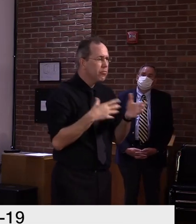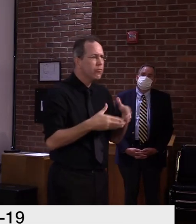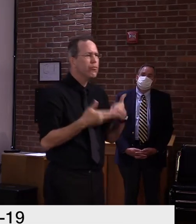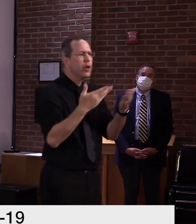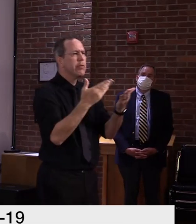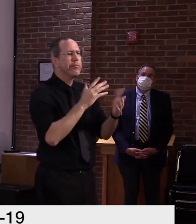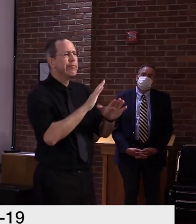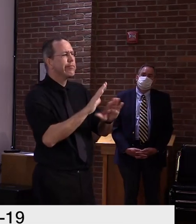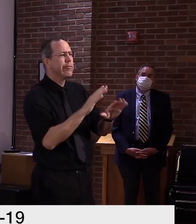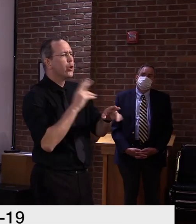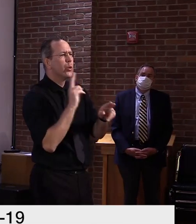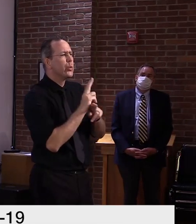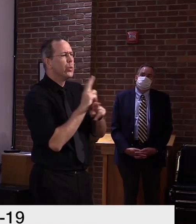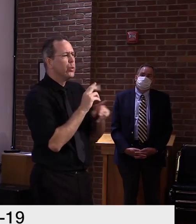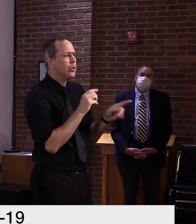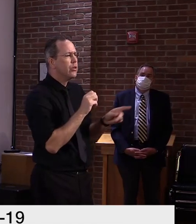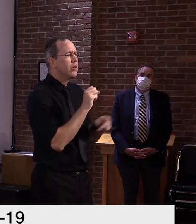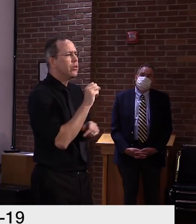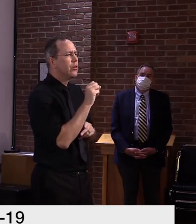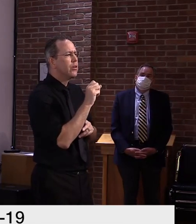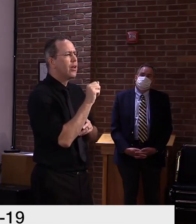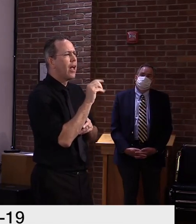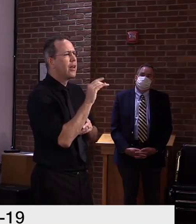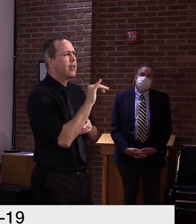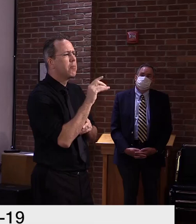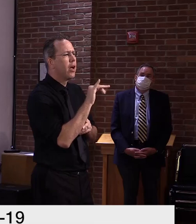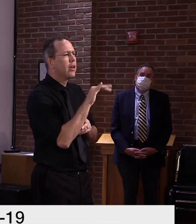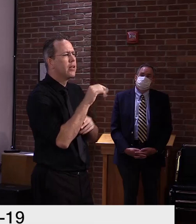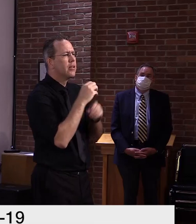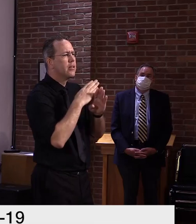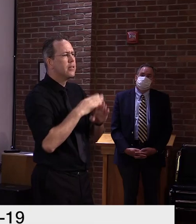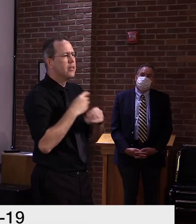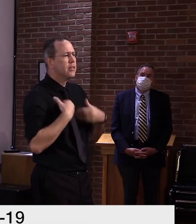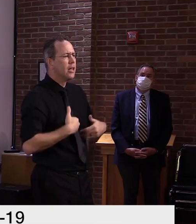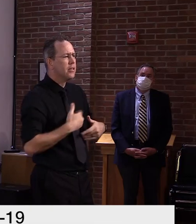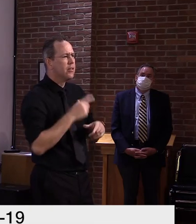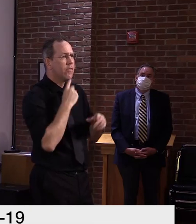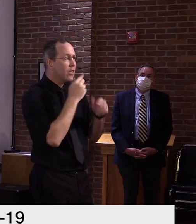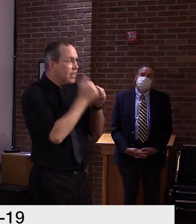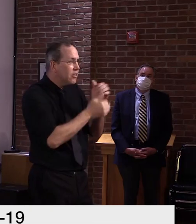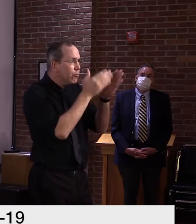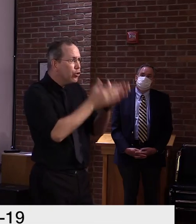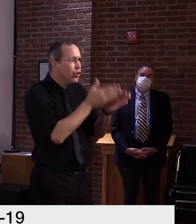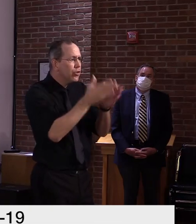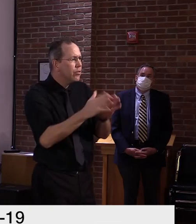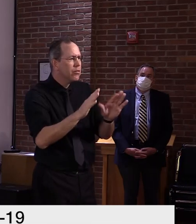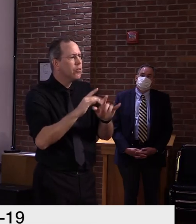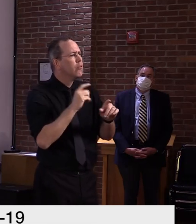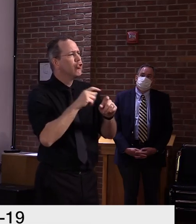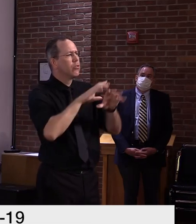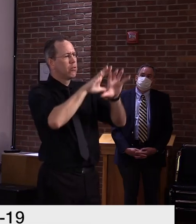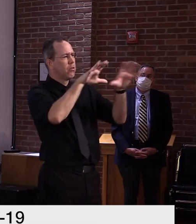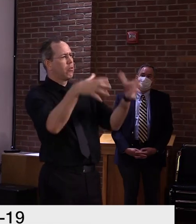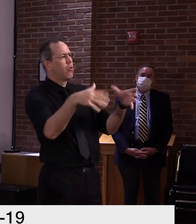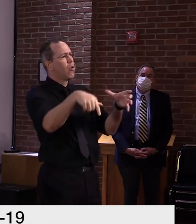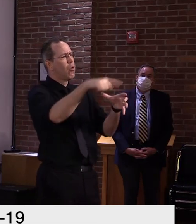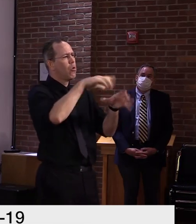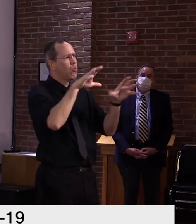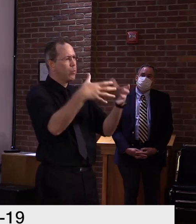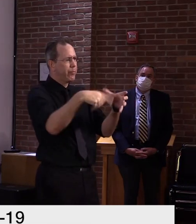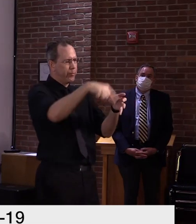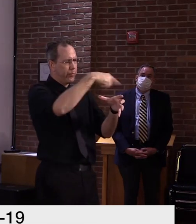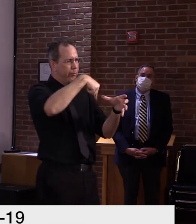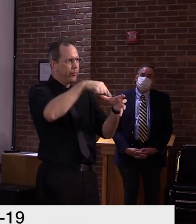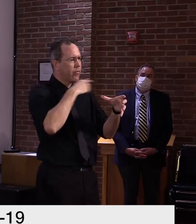use these for individual decision making, but again, to consider a seroprevalence study. But with the caveat that we